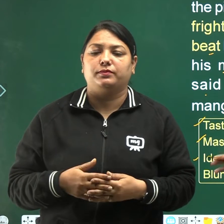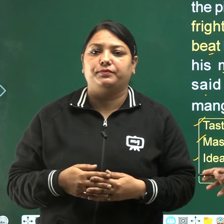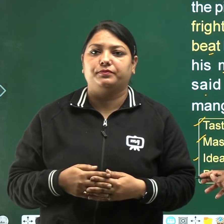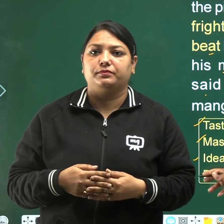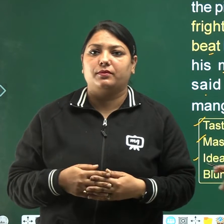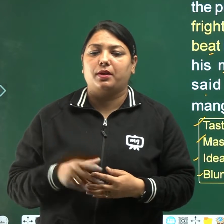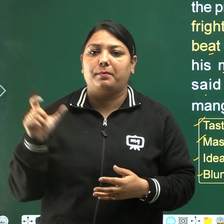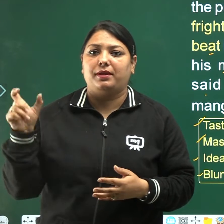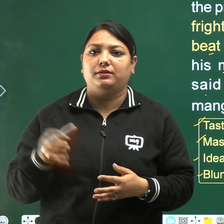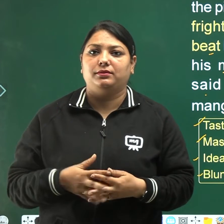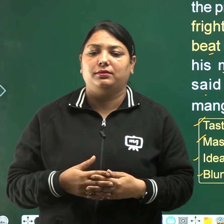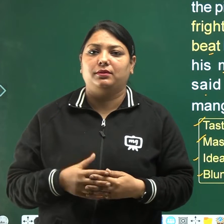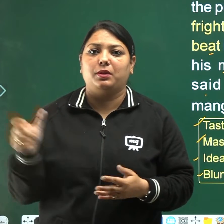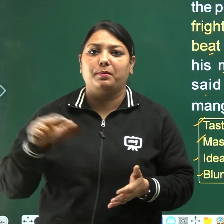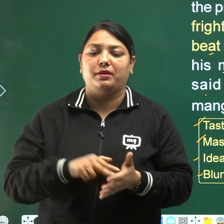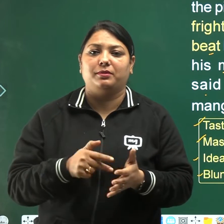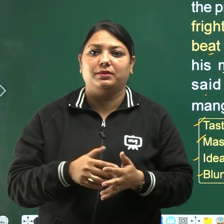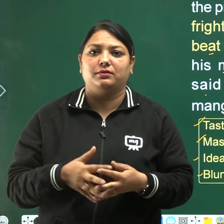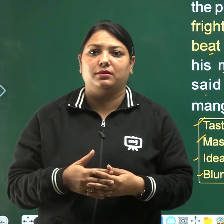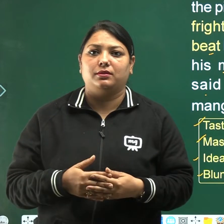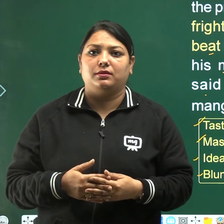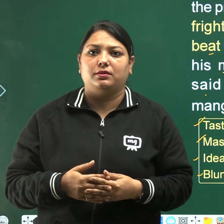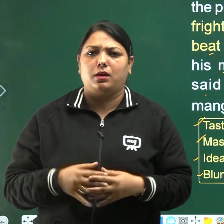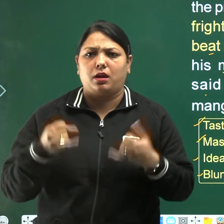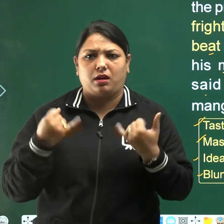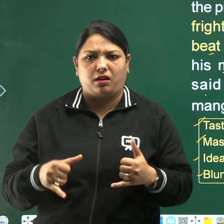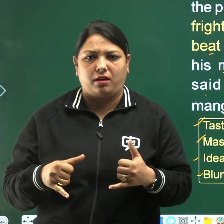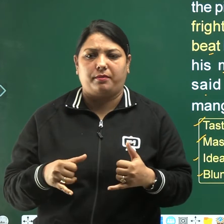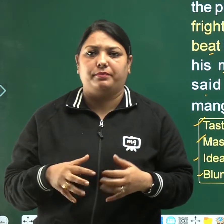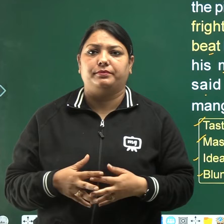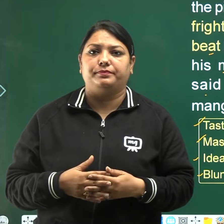blunt, blunt means kund.